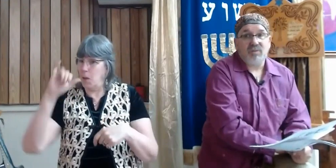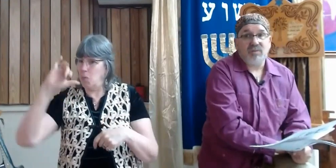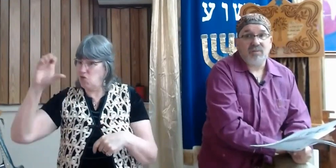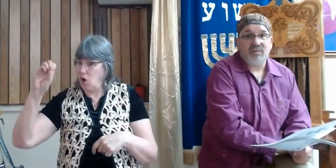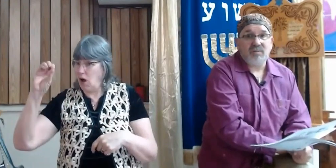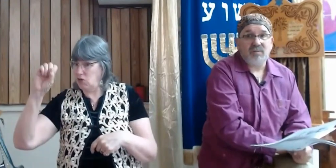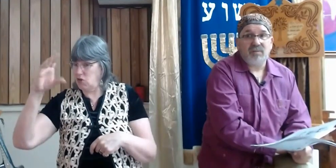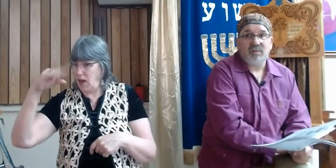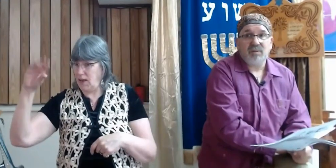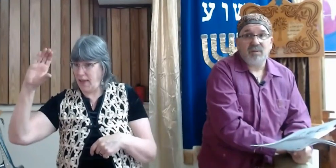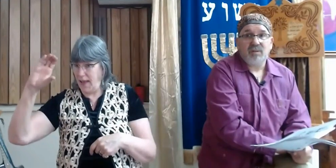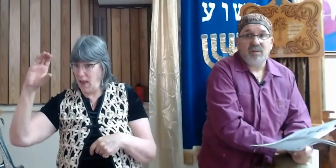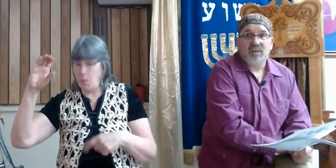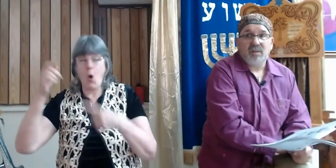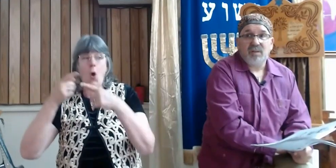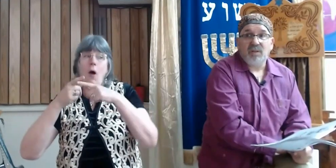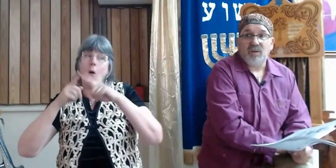ones?